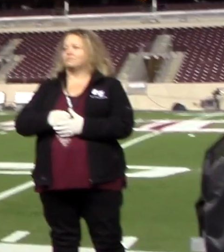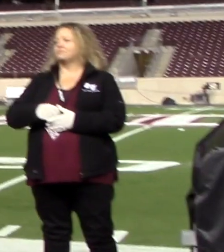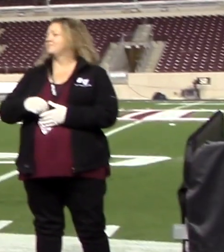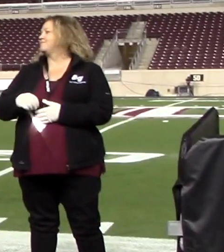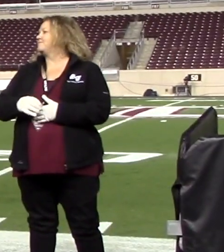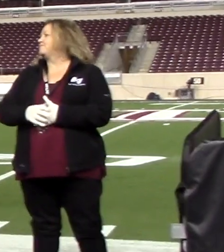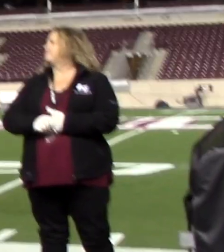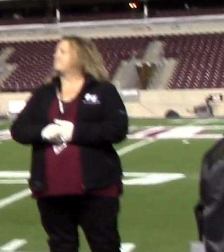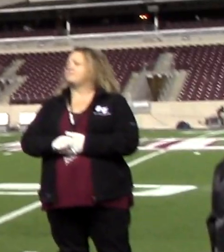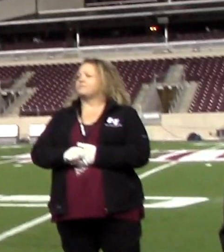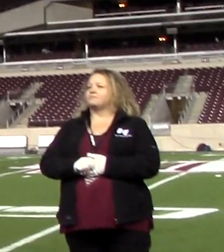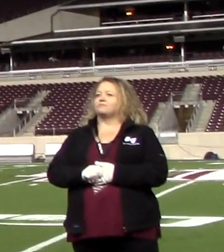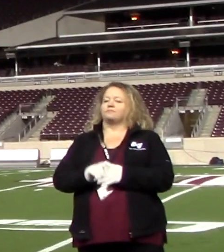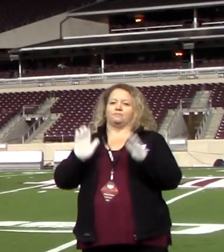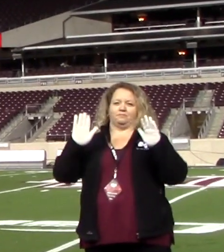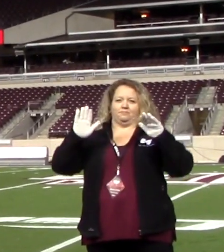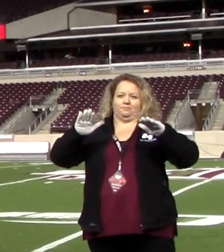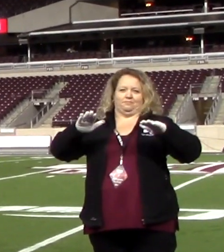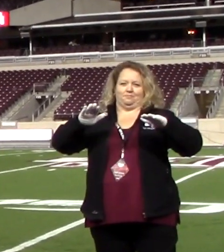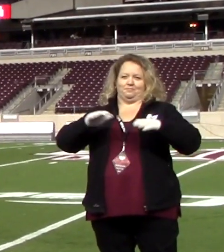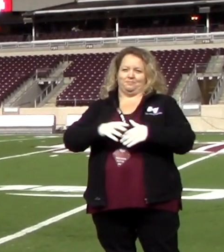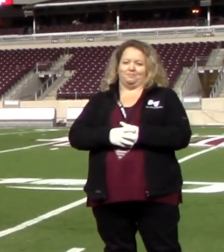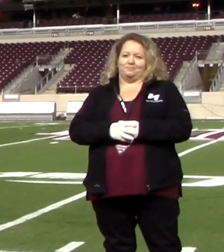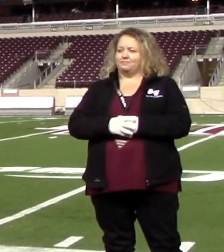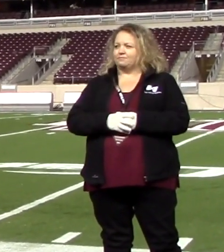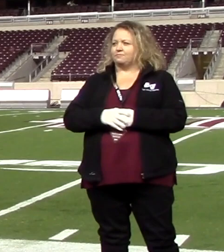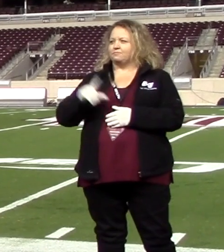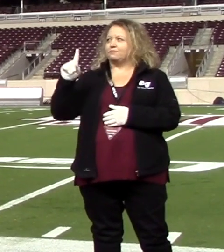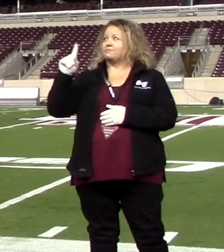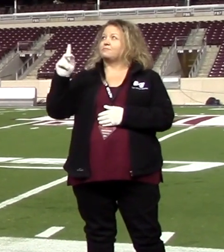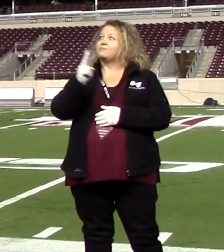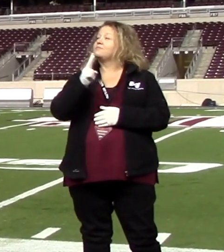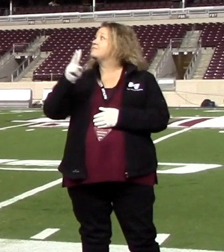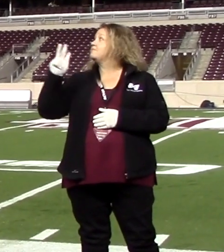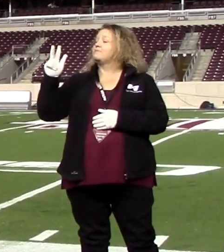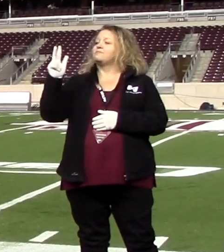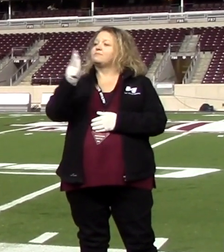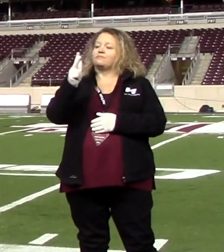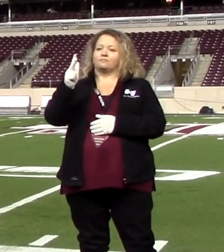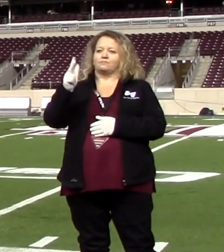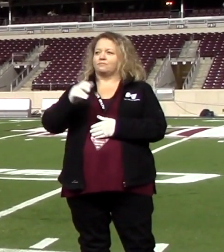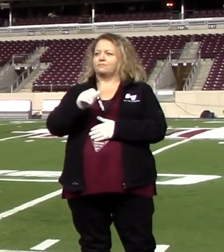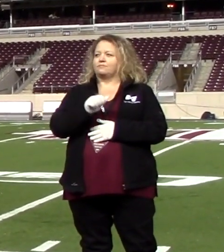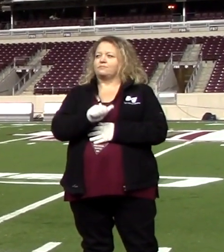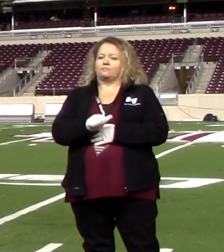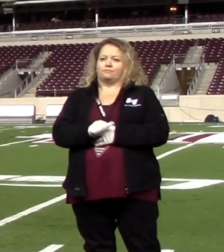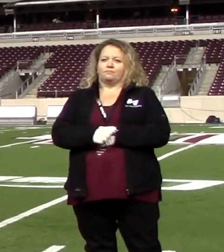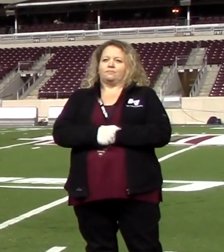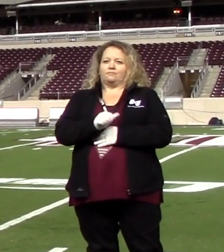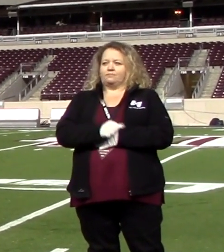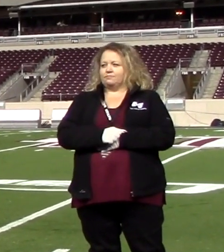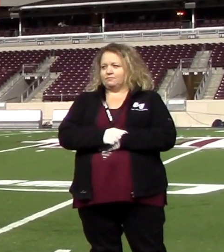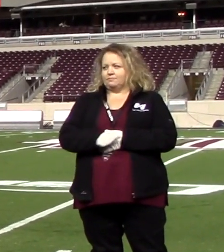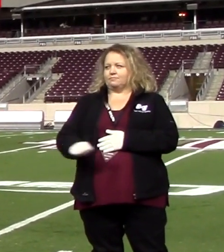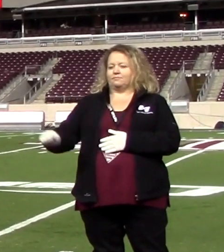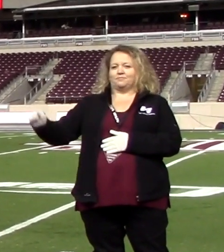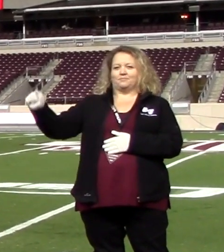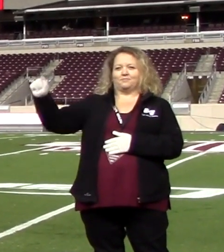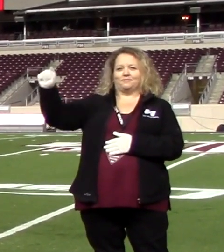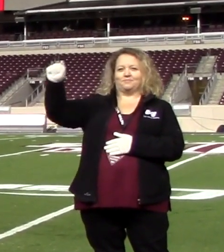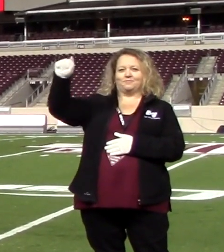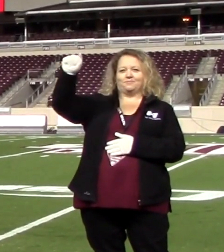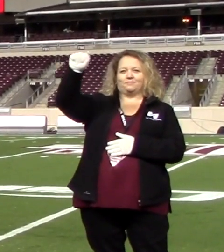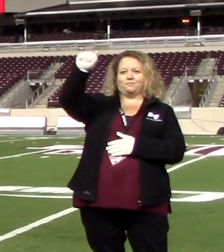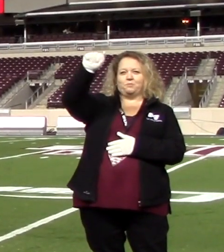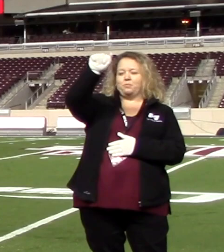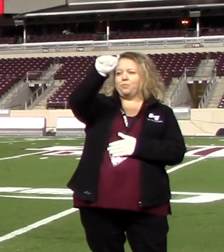interpreting services for other events on campus. One of the events that we have been providing interpreting services for for the last several years is Midnight